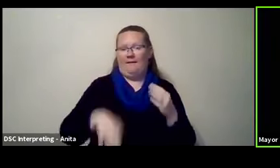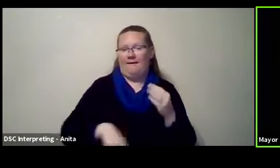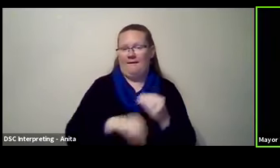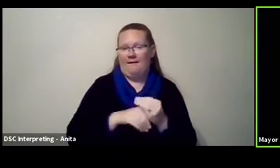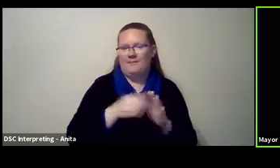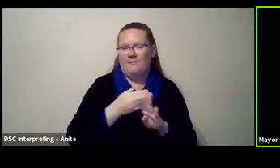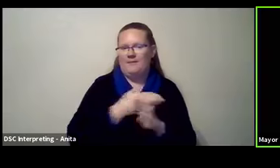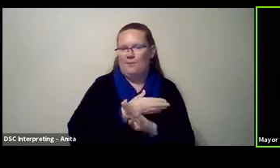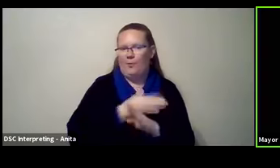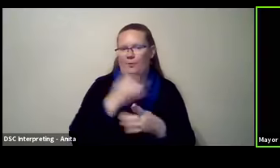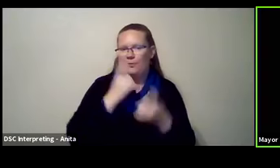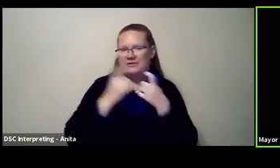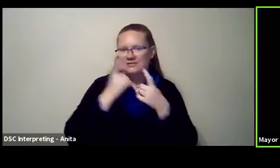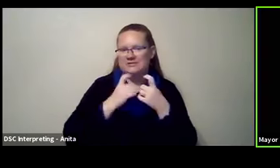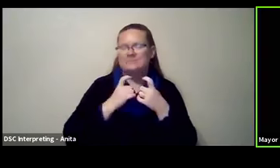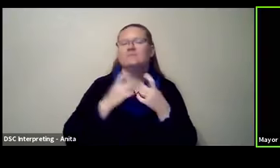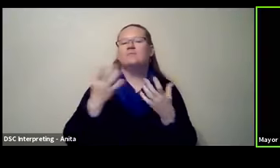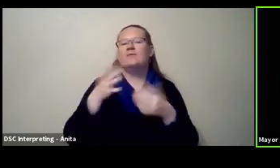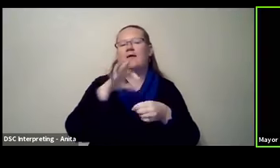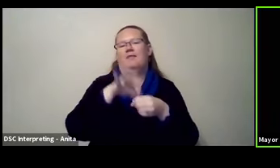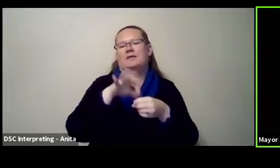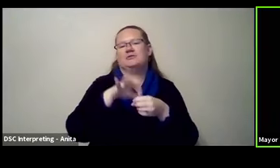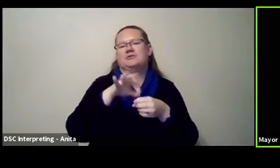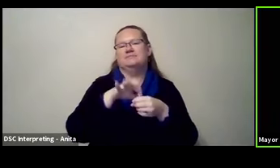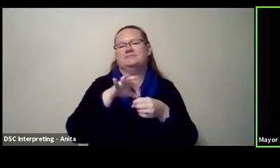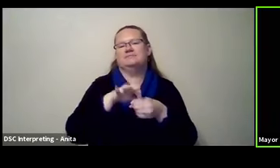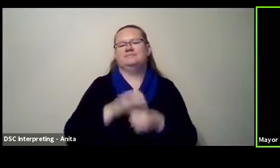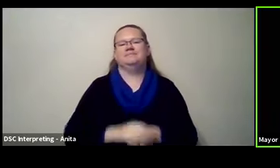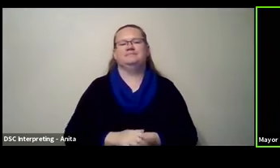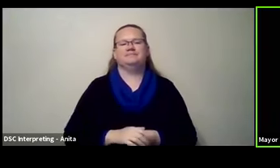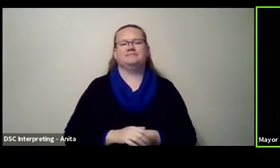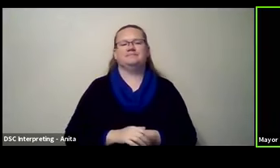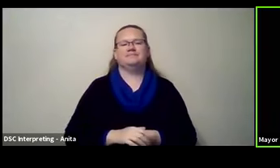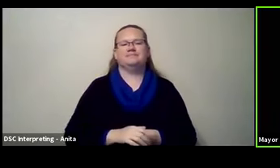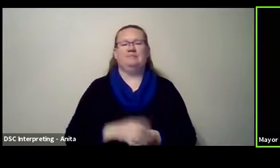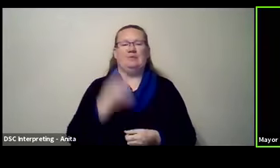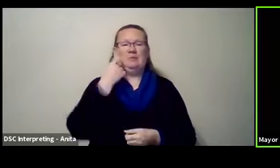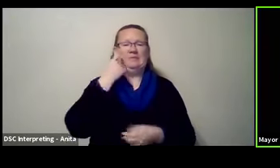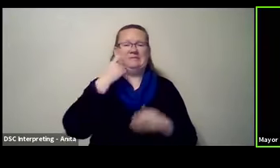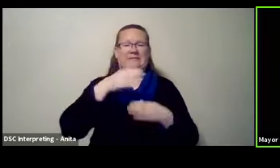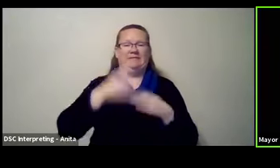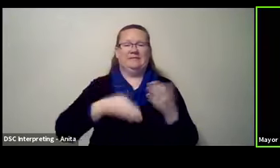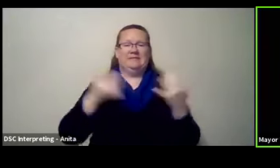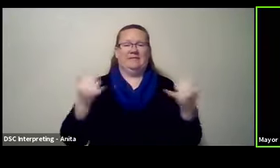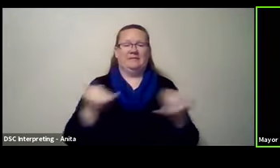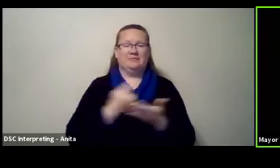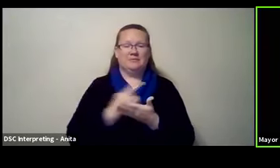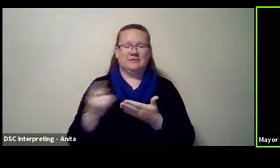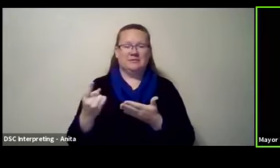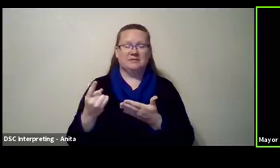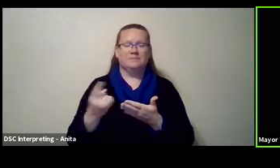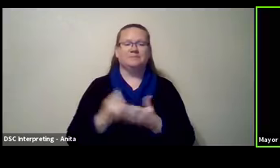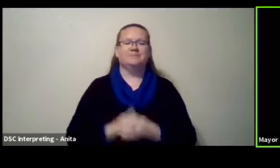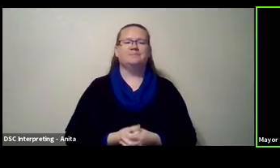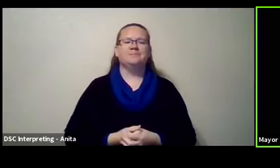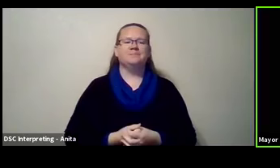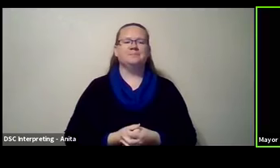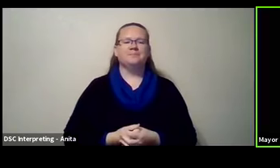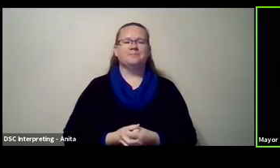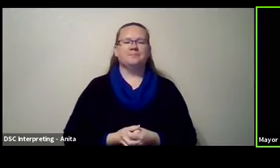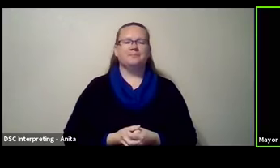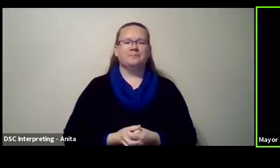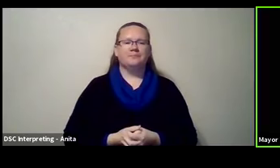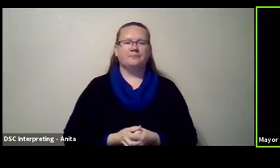questions, um, is the election, uh, that, uh, just concluded this week, uh, and the, uh,